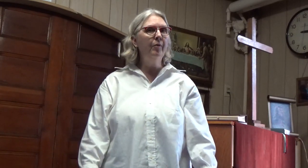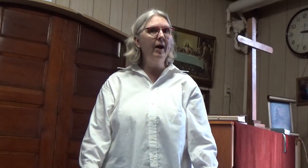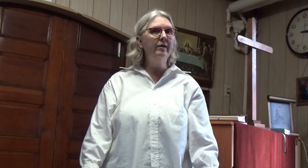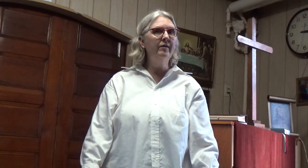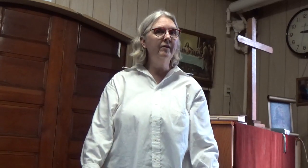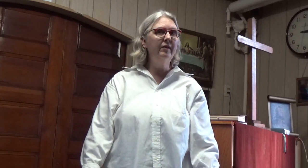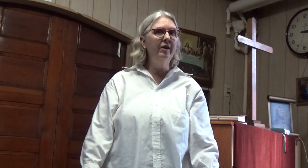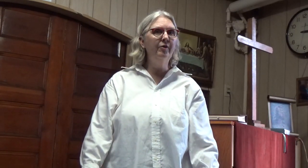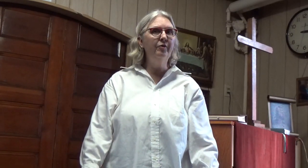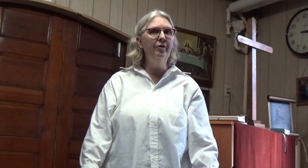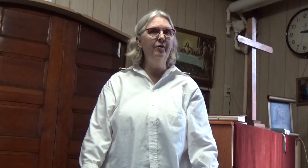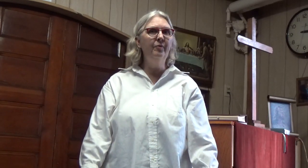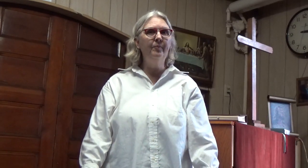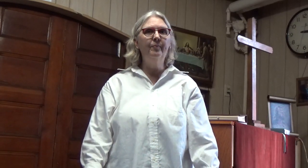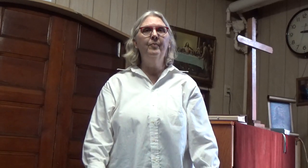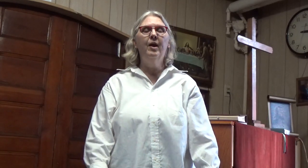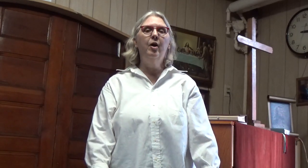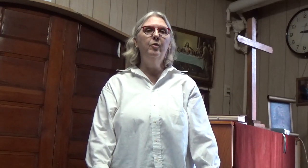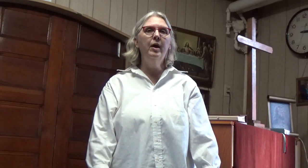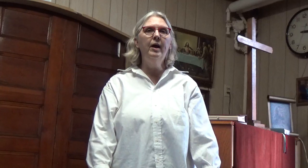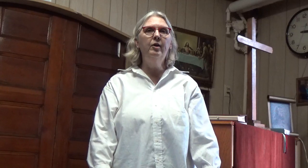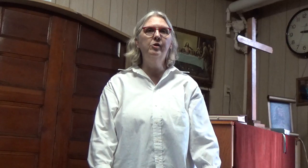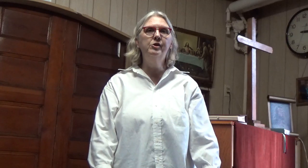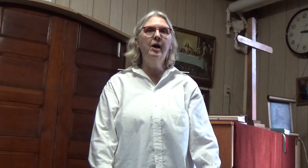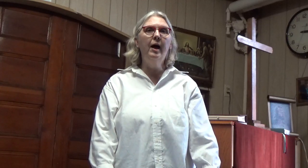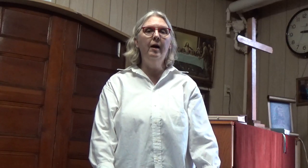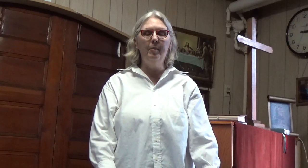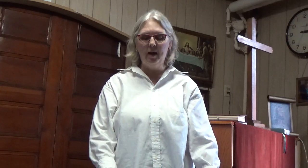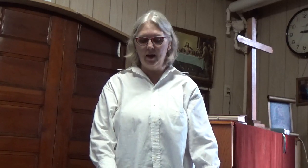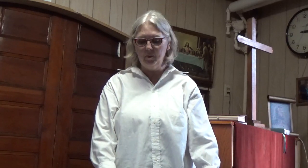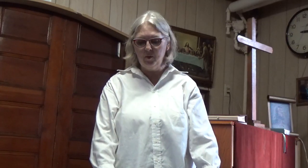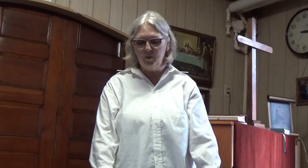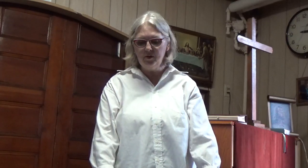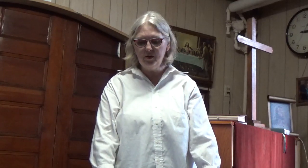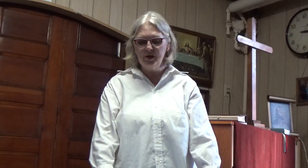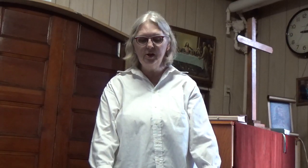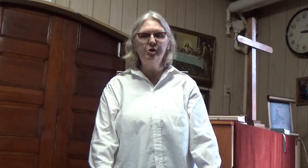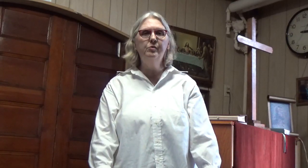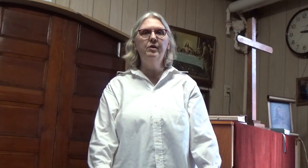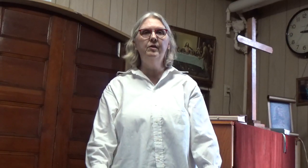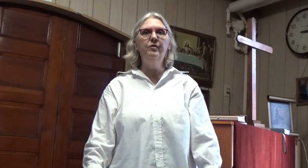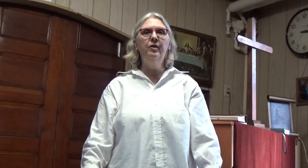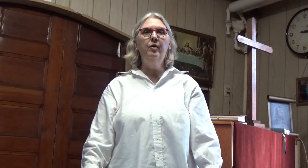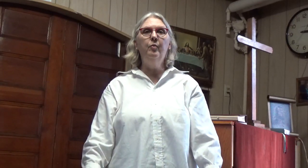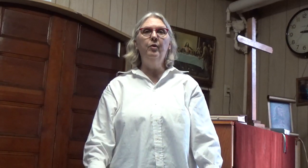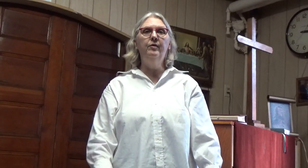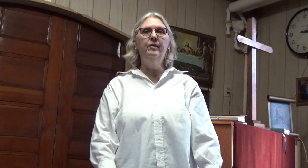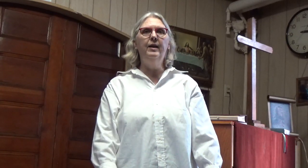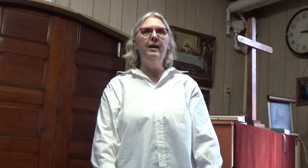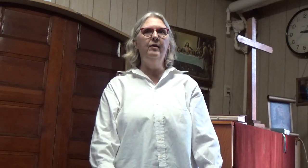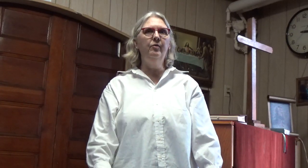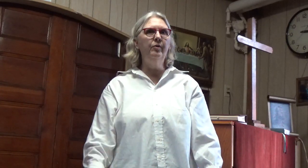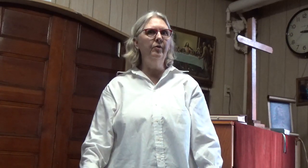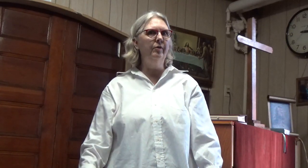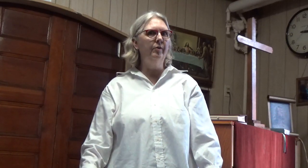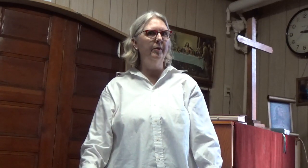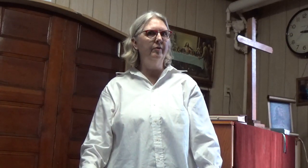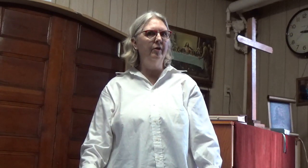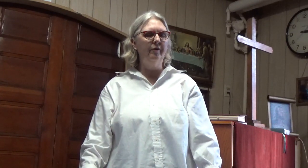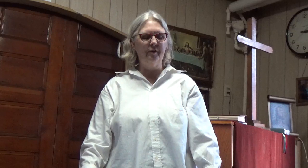practicing the other two? Okay, good job. I am going to teach you this one today. This one's a little bit tougher.